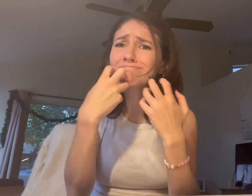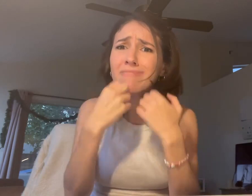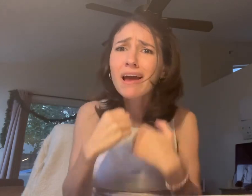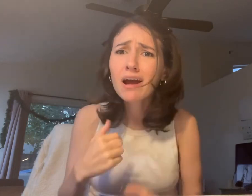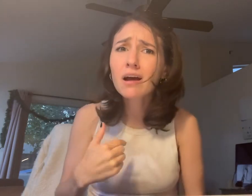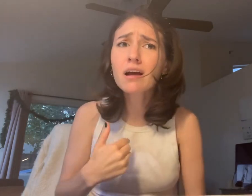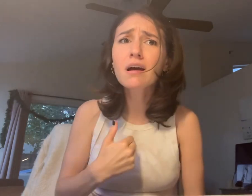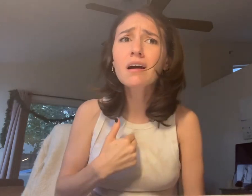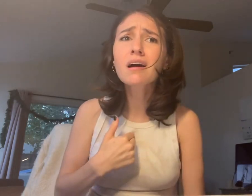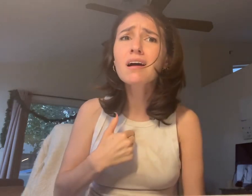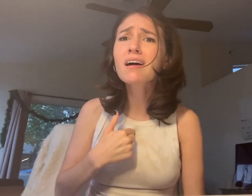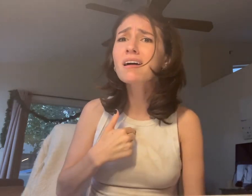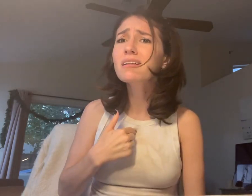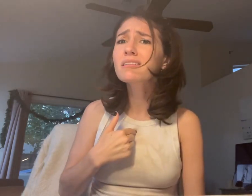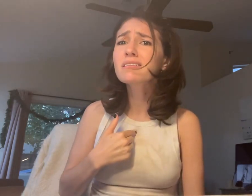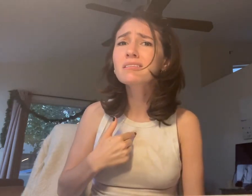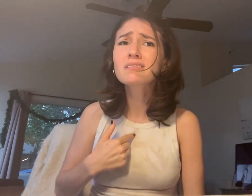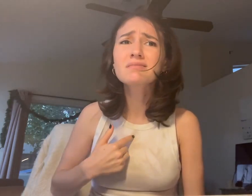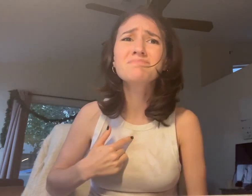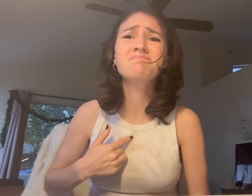crying in the desert.